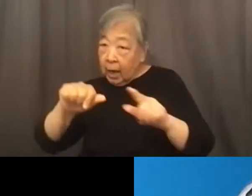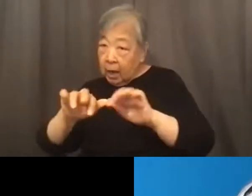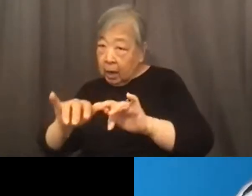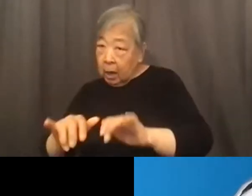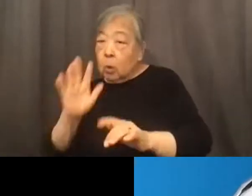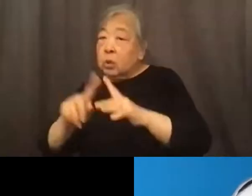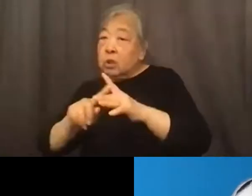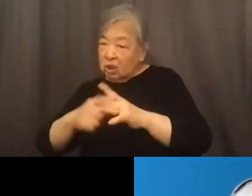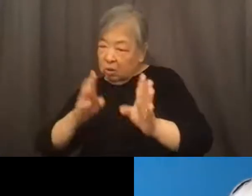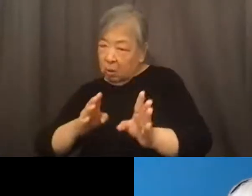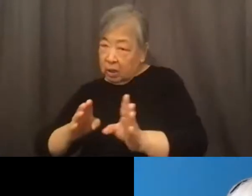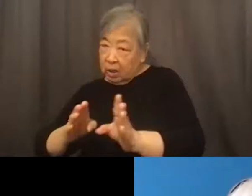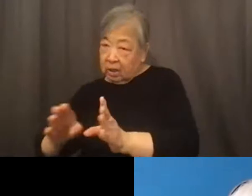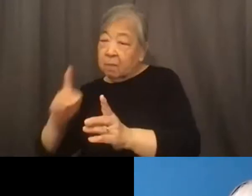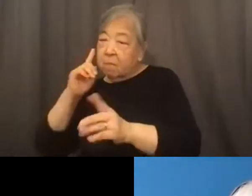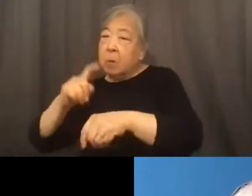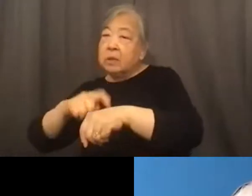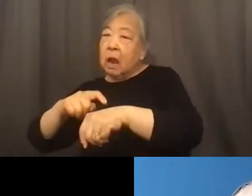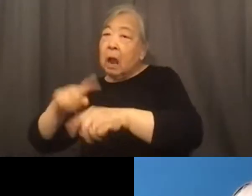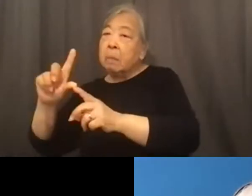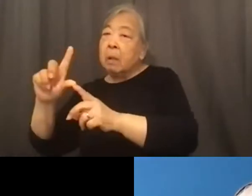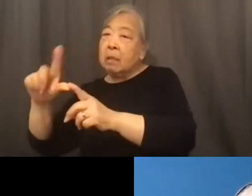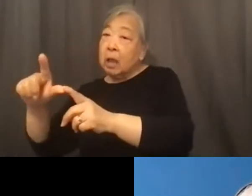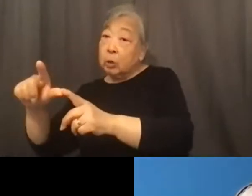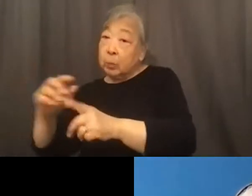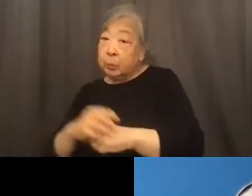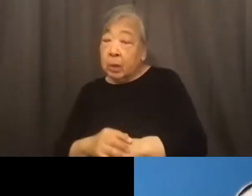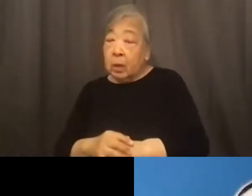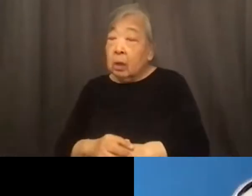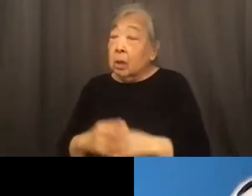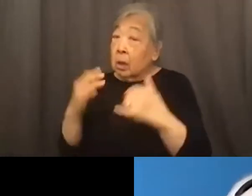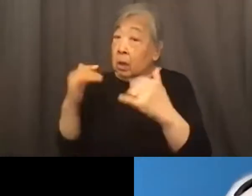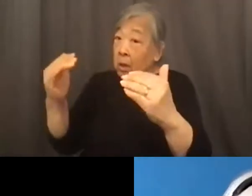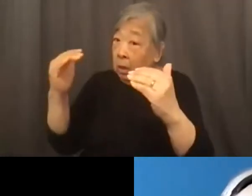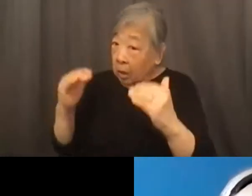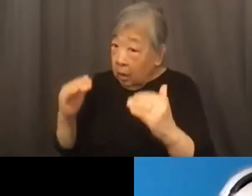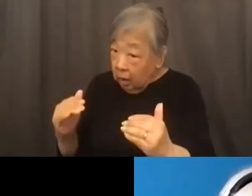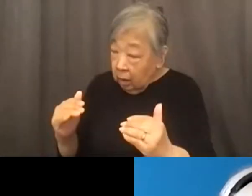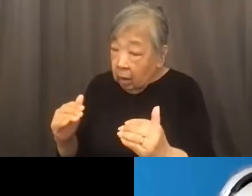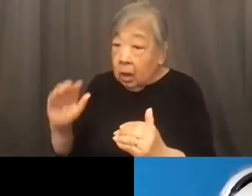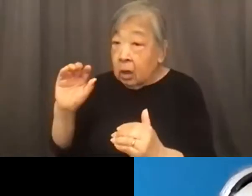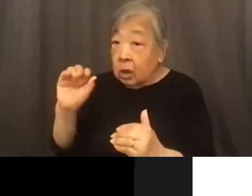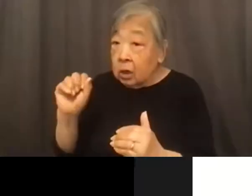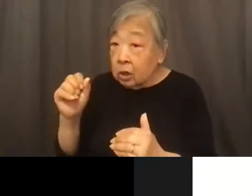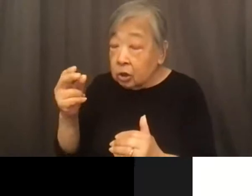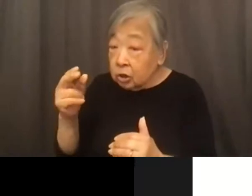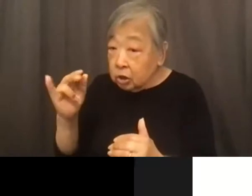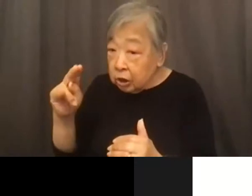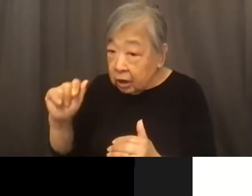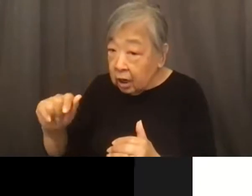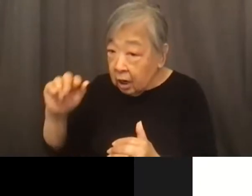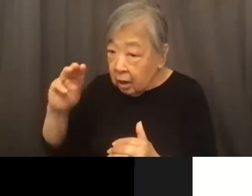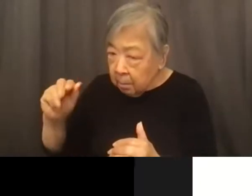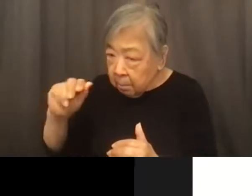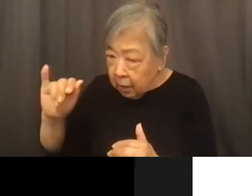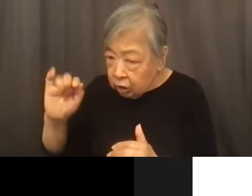organizing those for our time together a little bit later. So next, I wanted to turn to Sheena Majid to talk about